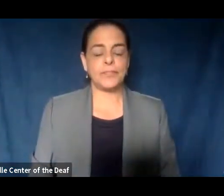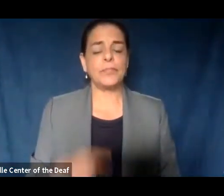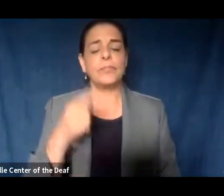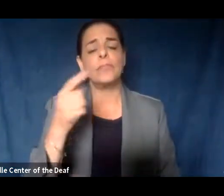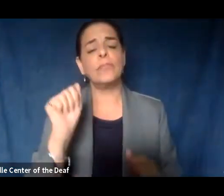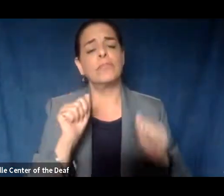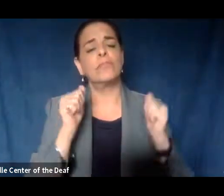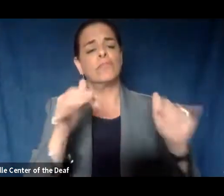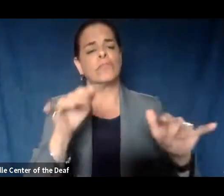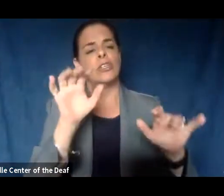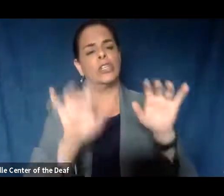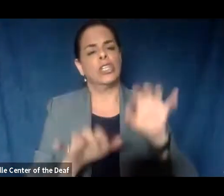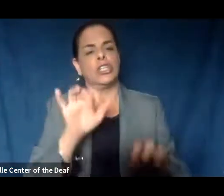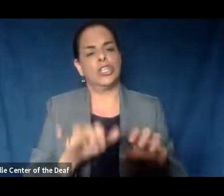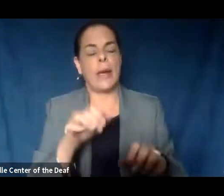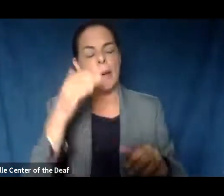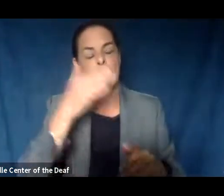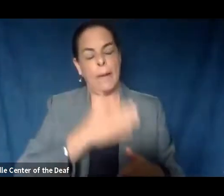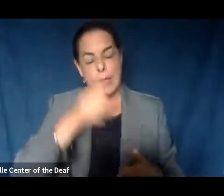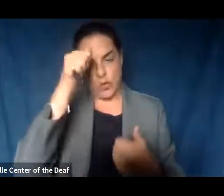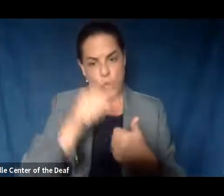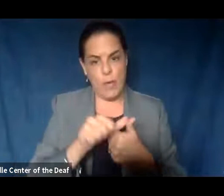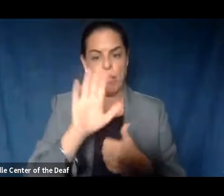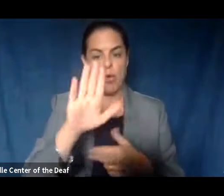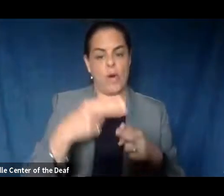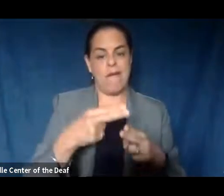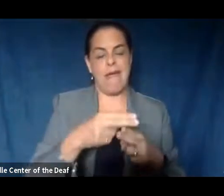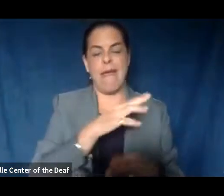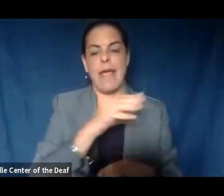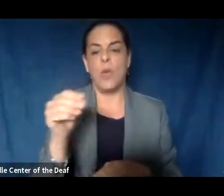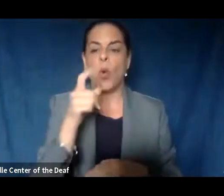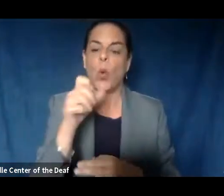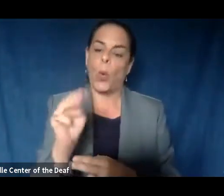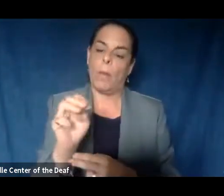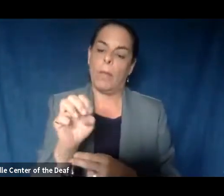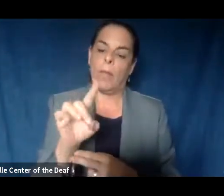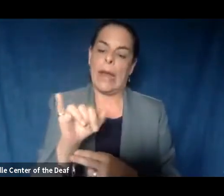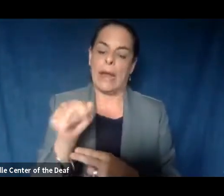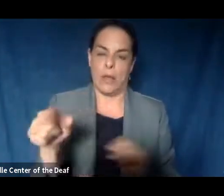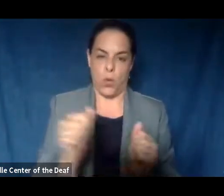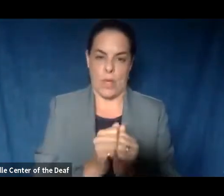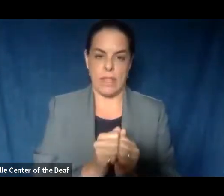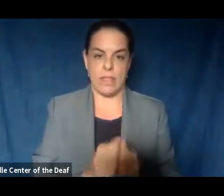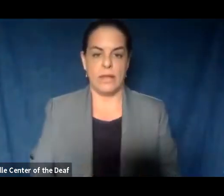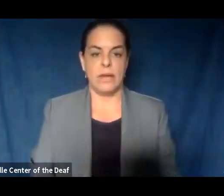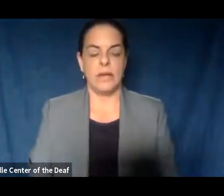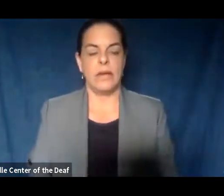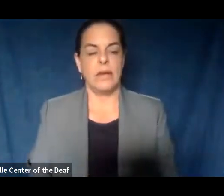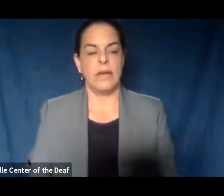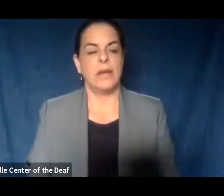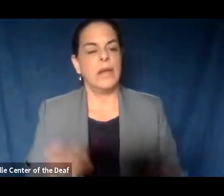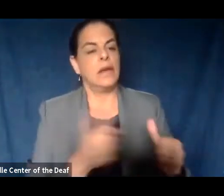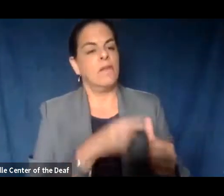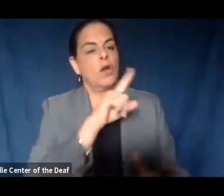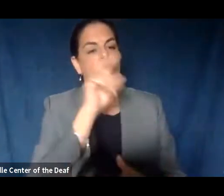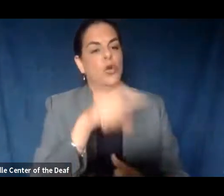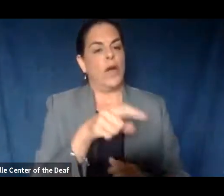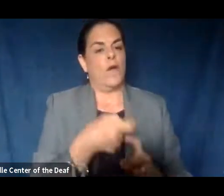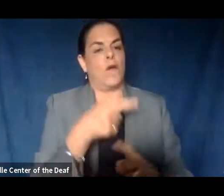chat feature now. And as a reminder, please type in your name and the media outlet that you're with as well. First question